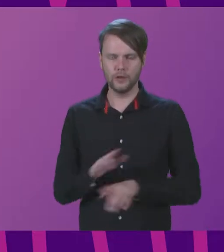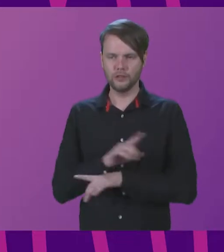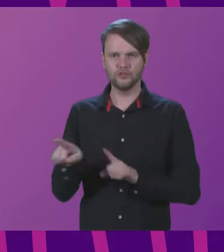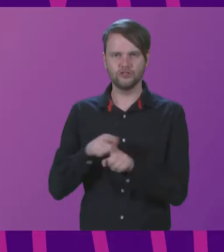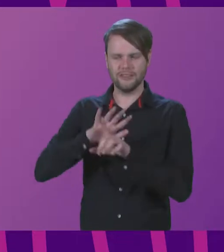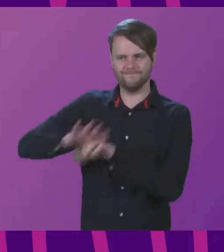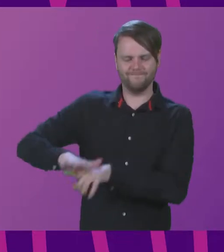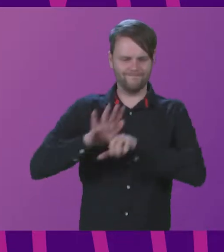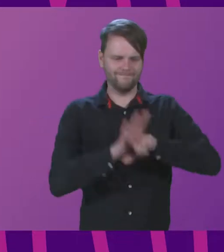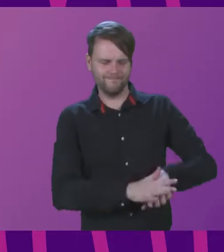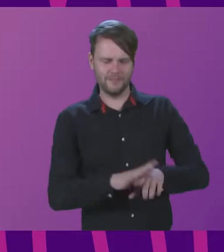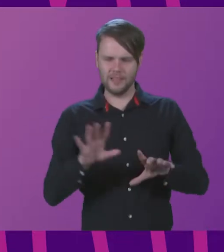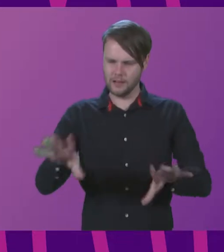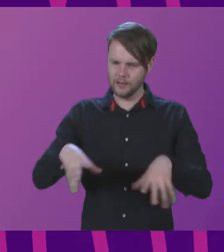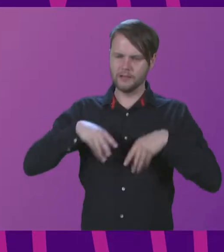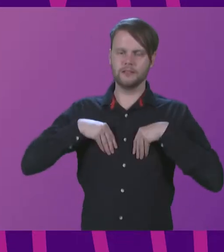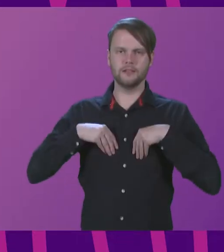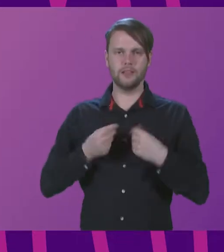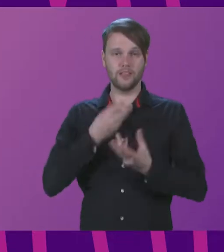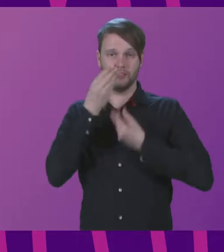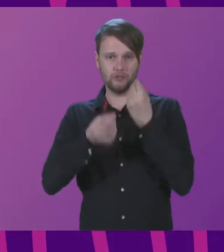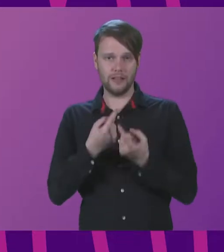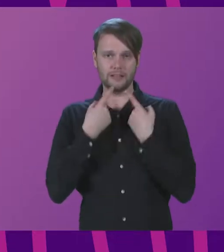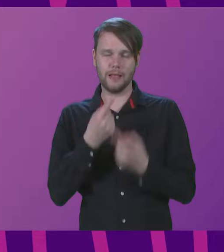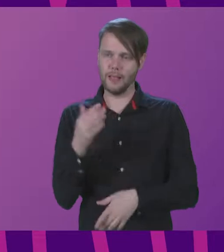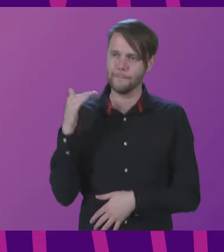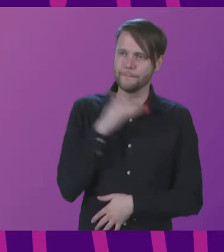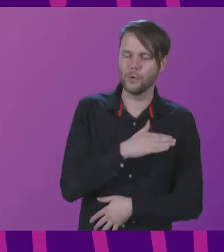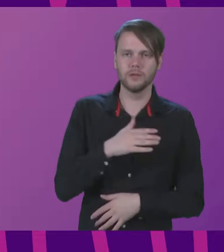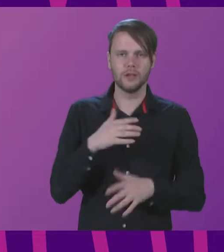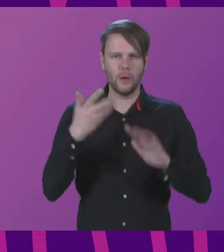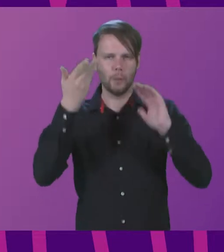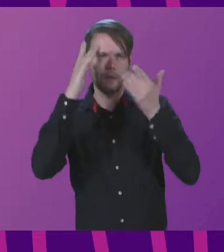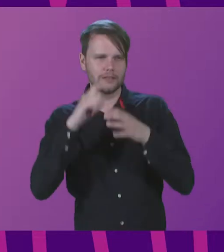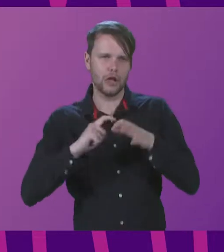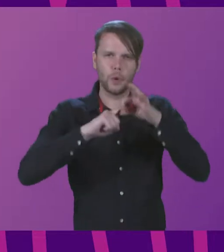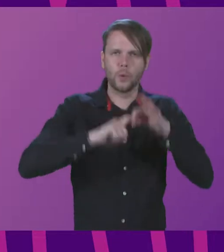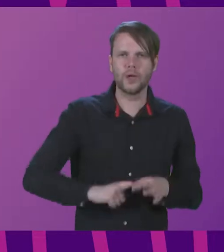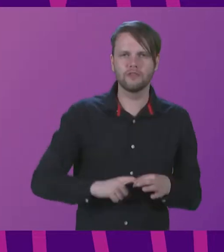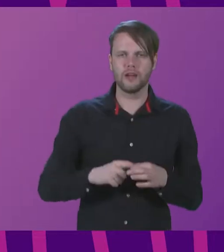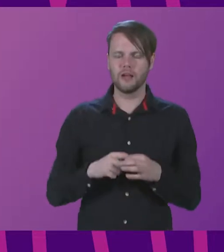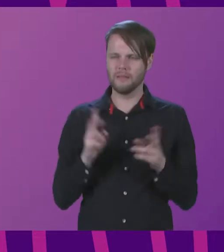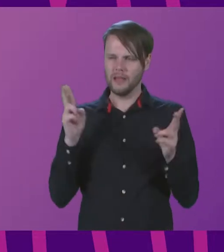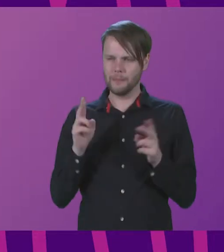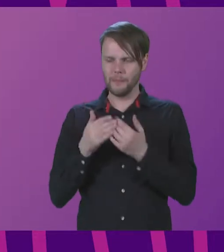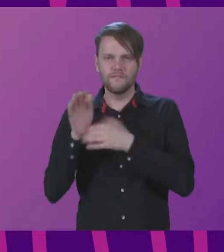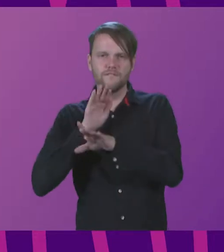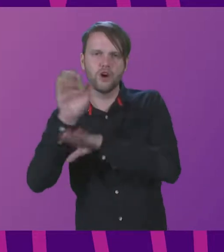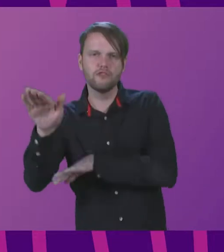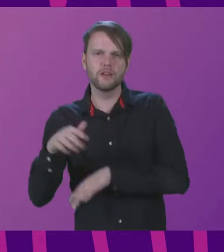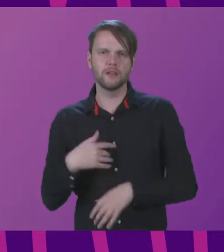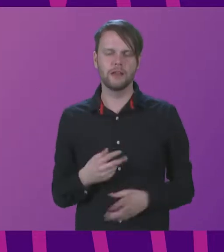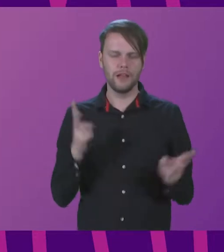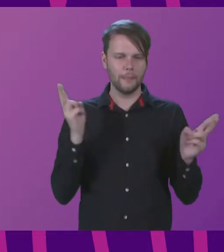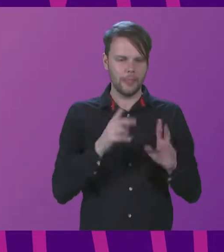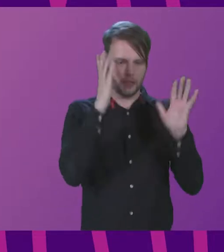down. The stories I tell get bolder, definitely weirder, queerer, more foreign, less concerned about trying to fit into